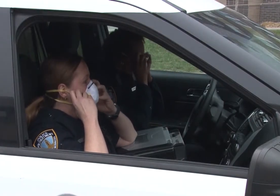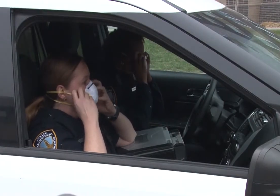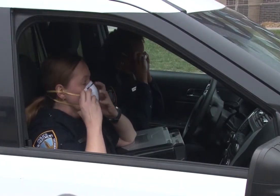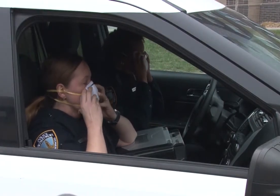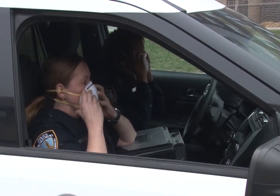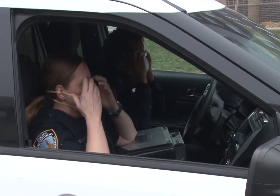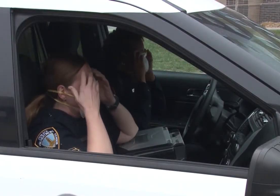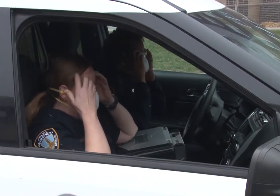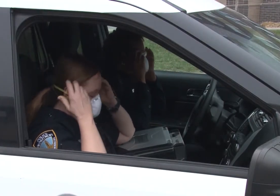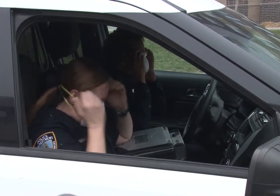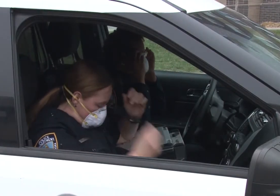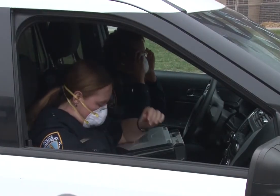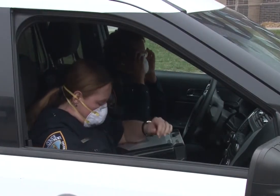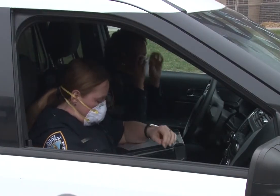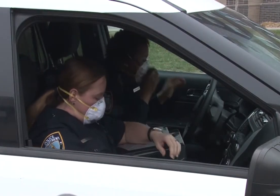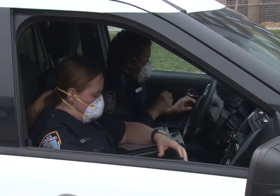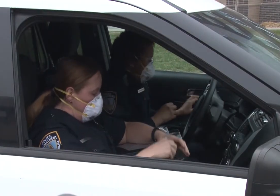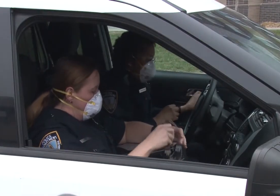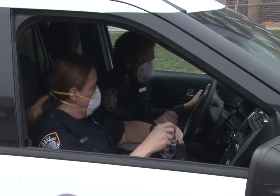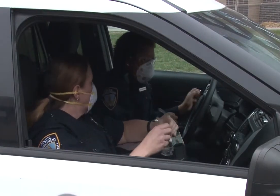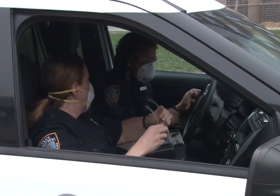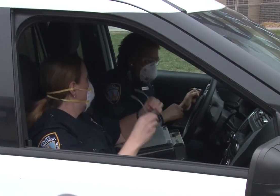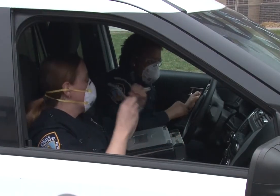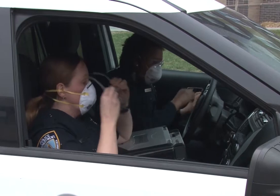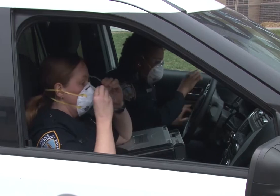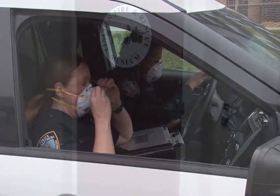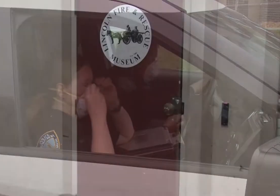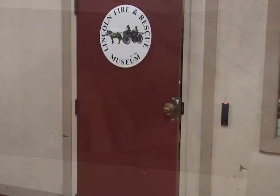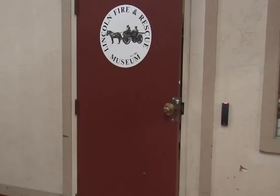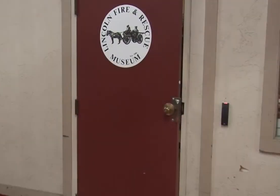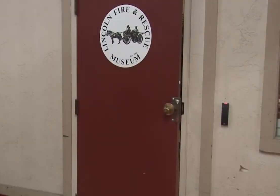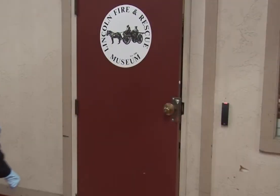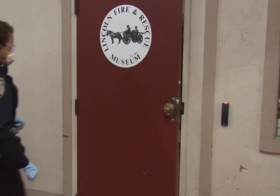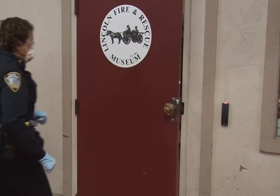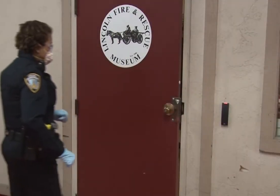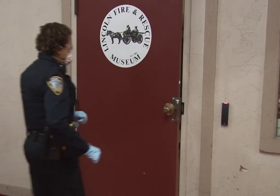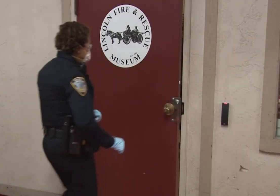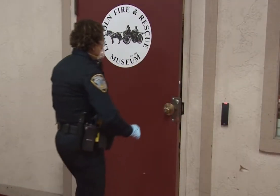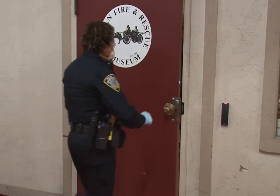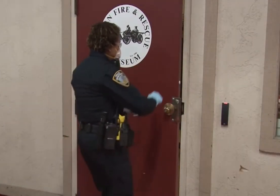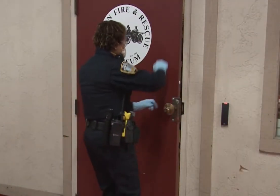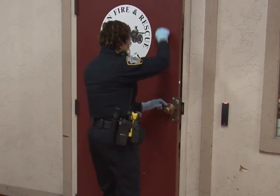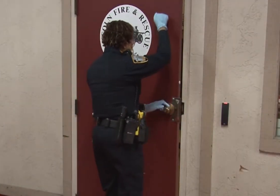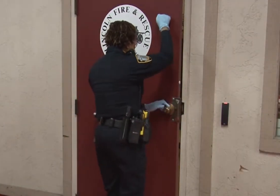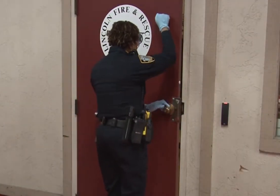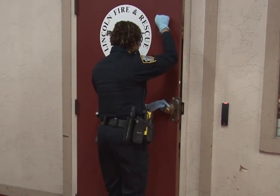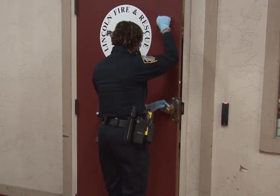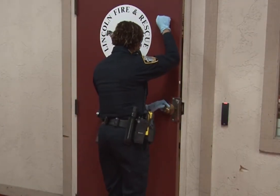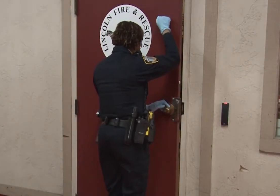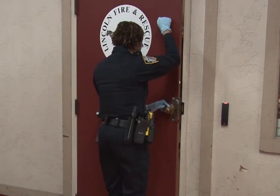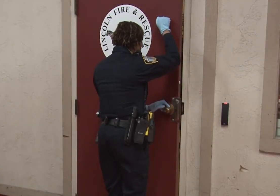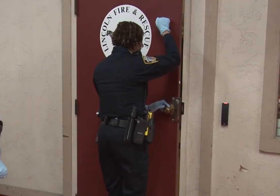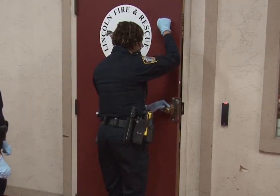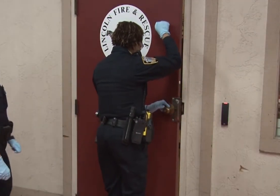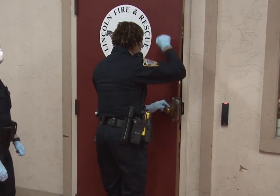the dispatcher will ask questions specific to COVID-19. If the patient answers yes to having a fever,